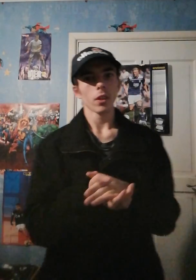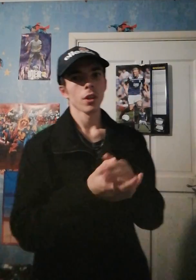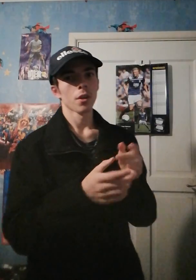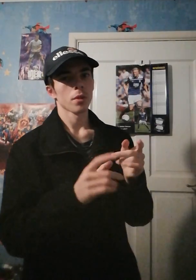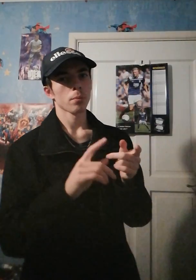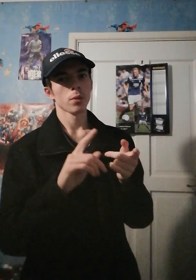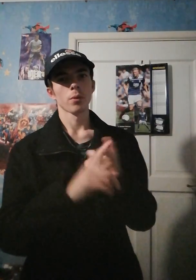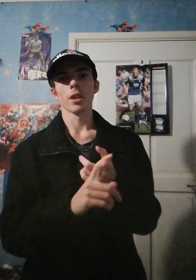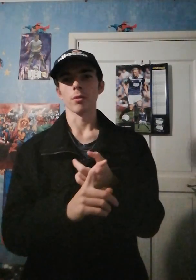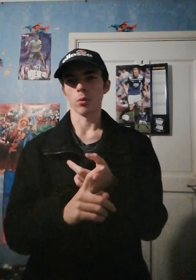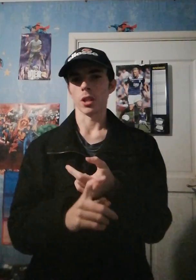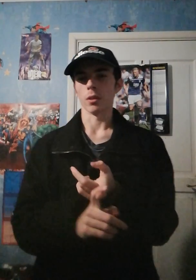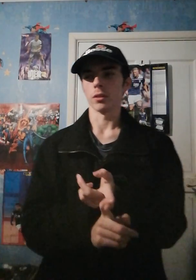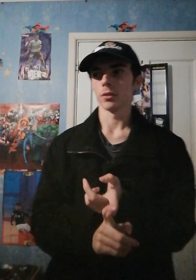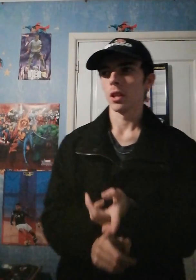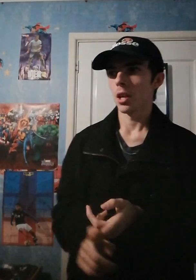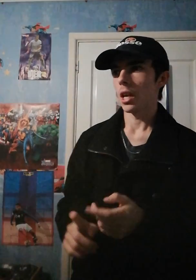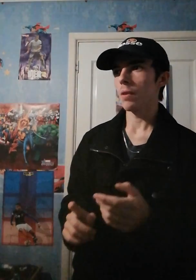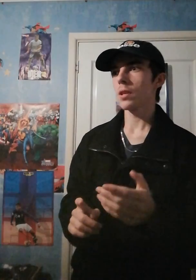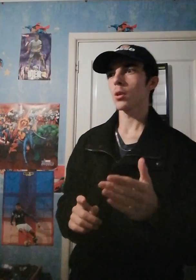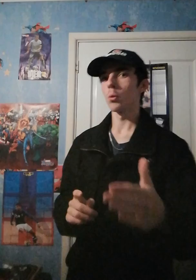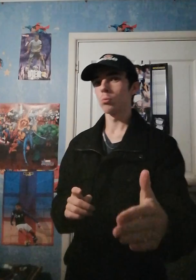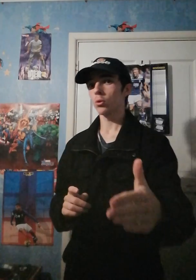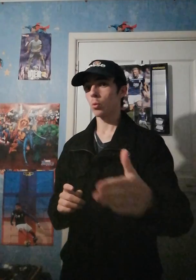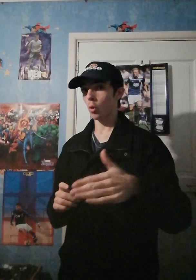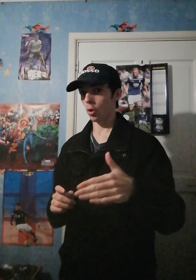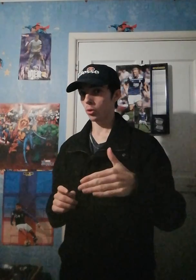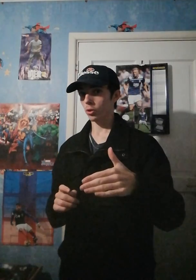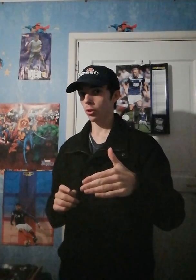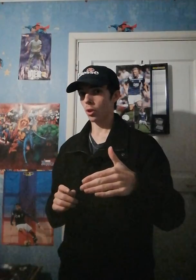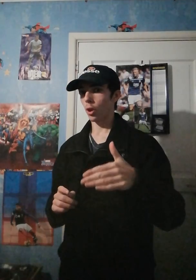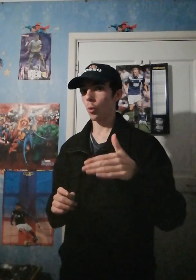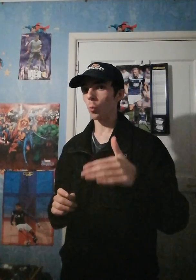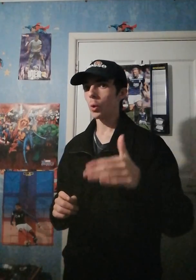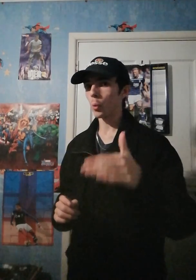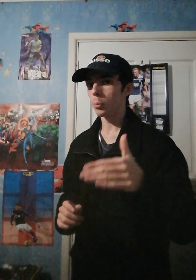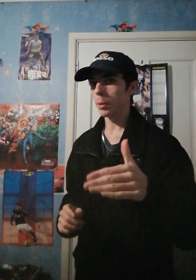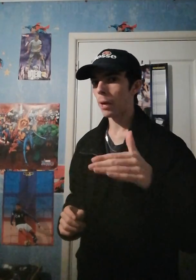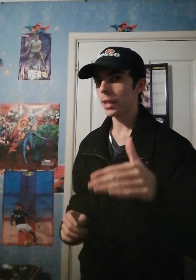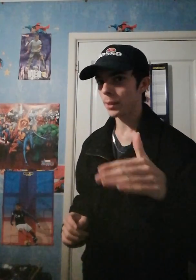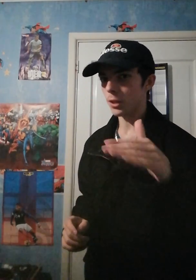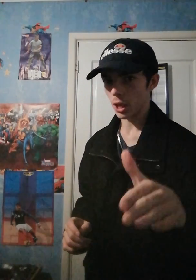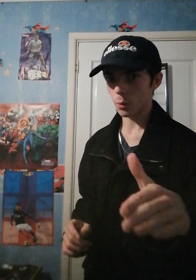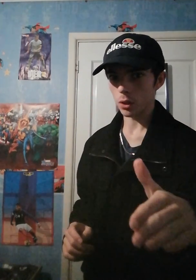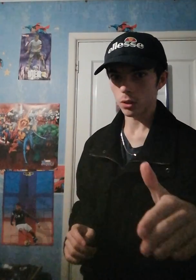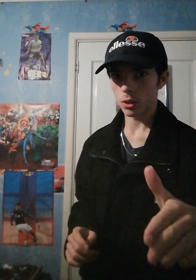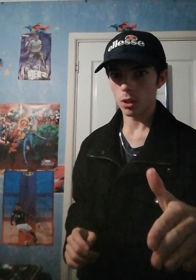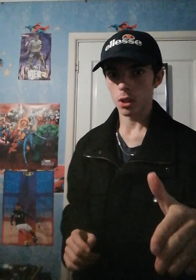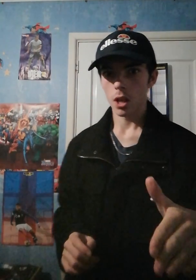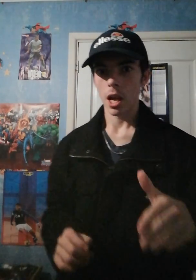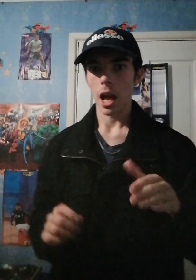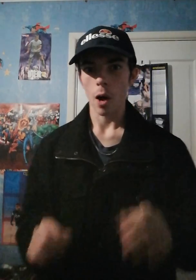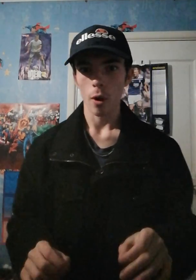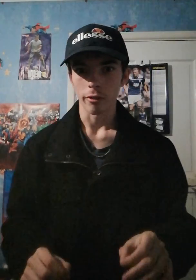you know, especially with Nick Foles out, if he comes to us, we will be a better team than the Jaguars. However,